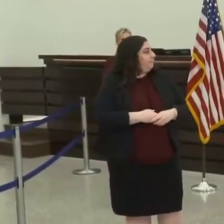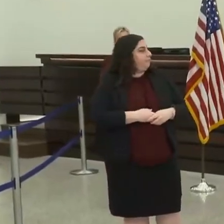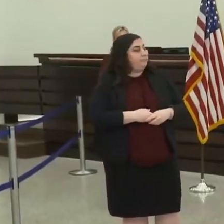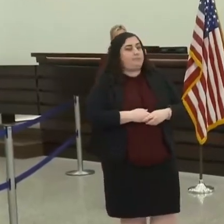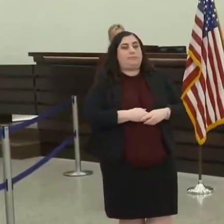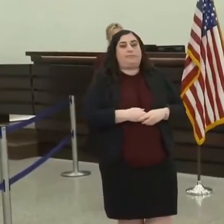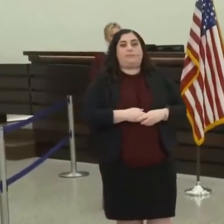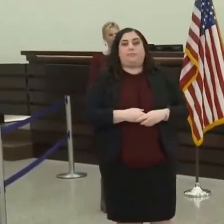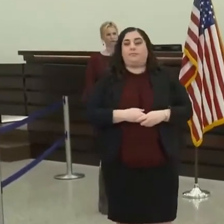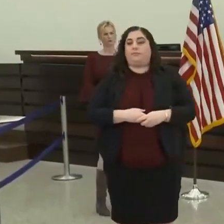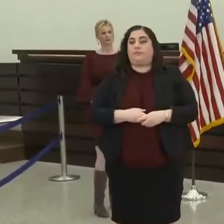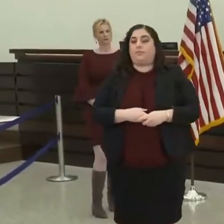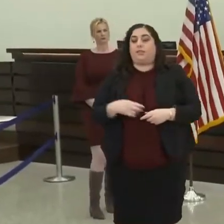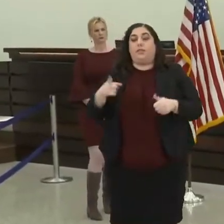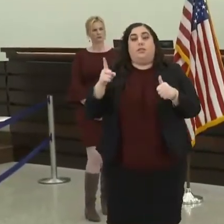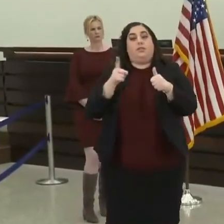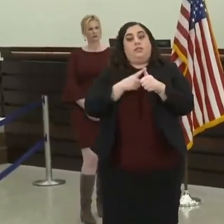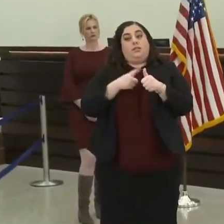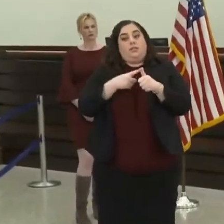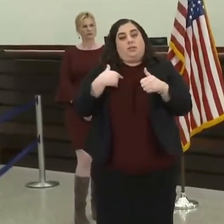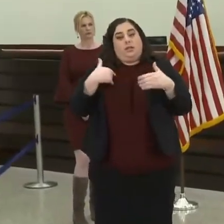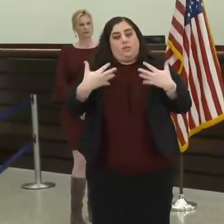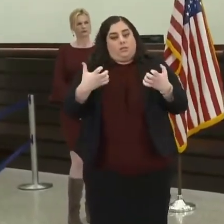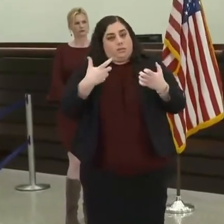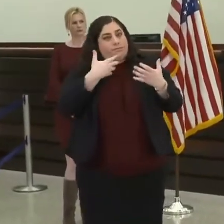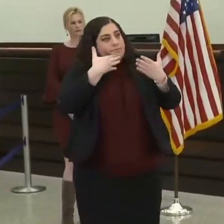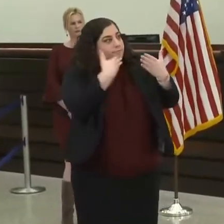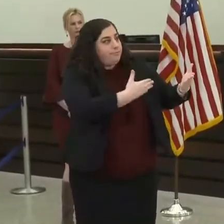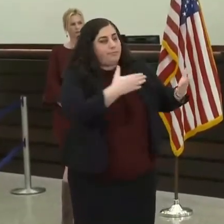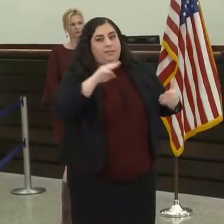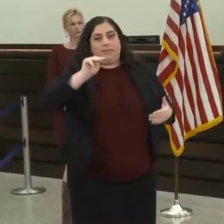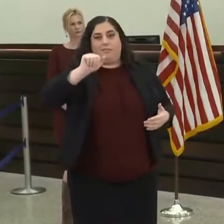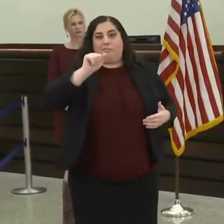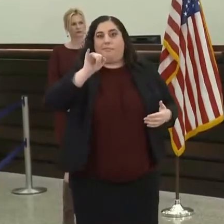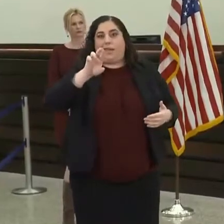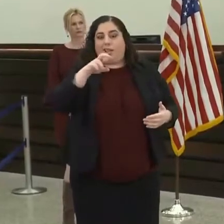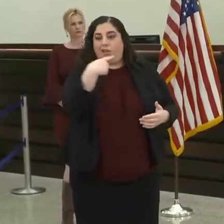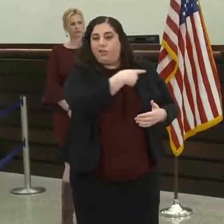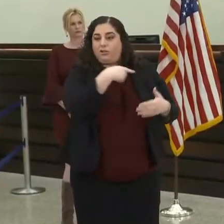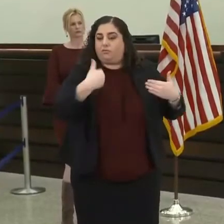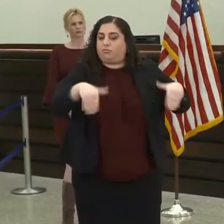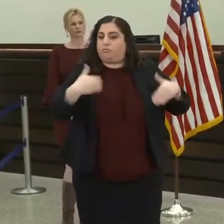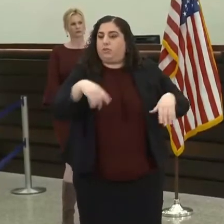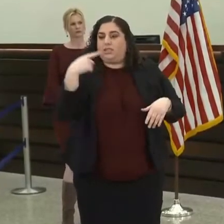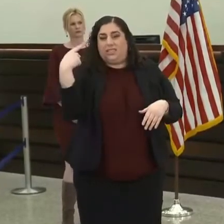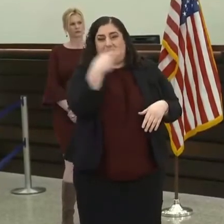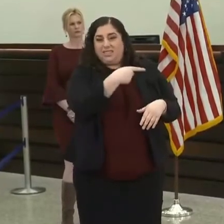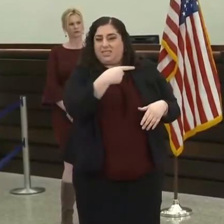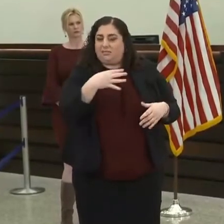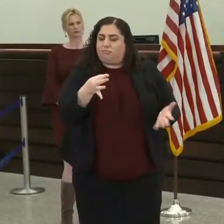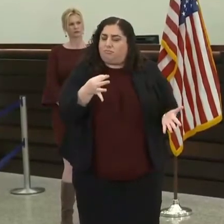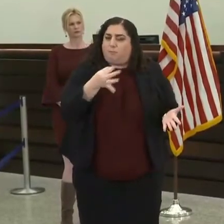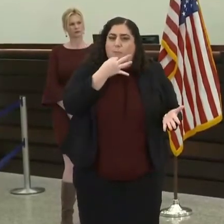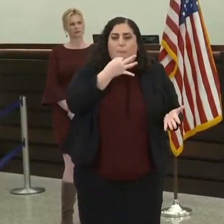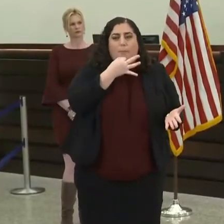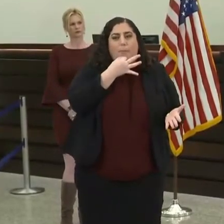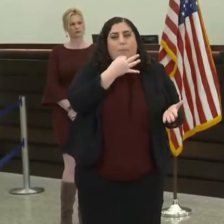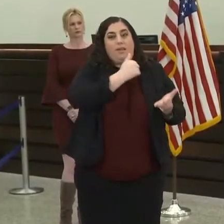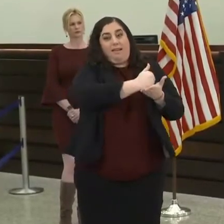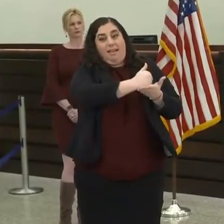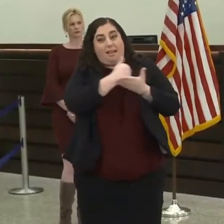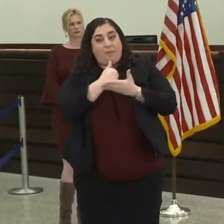So firstly, I just want to thank our mayor. He is a champion of biotech here. We've had the